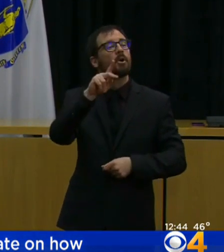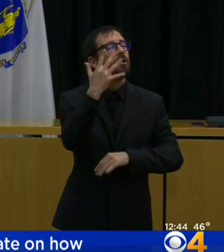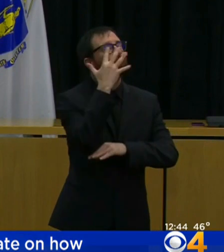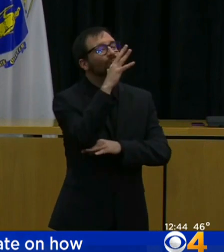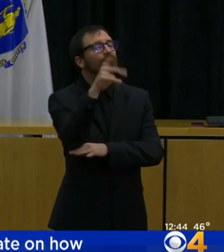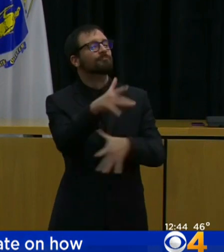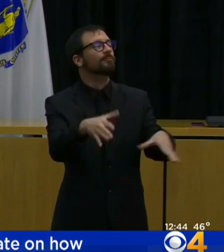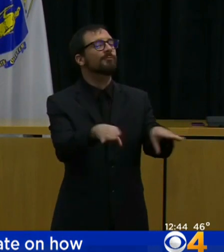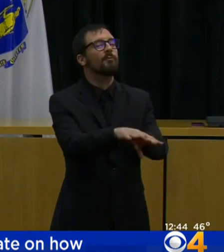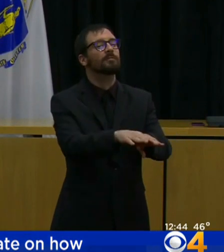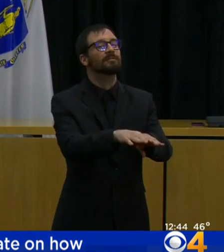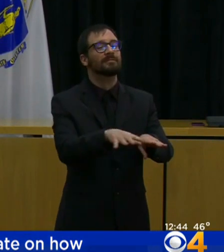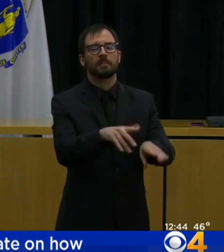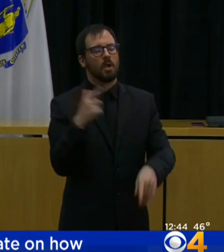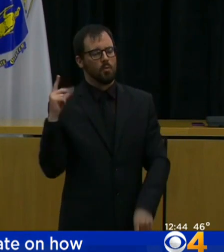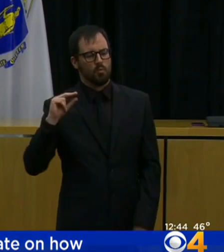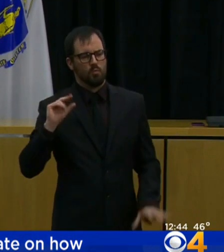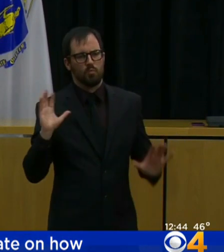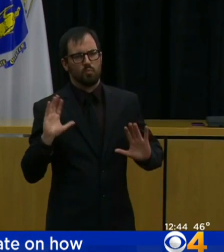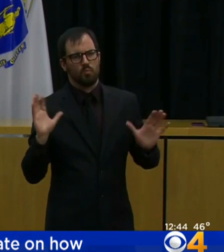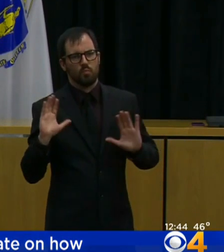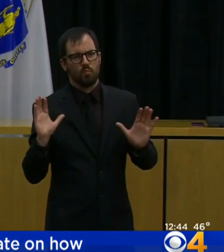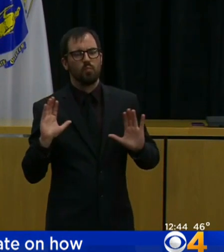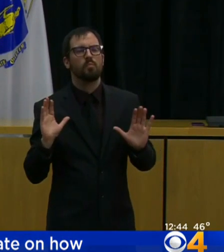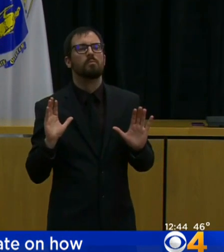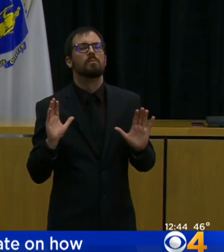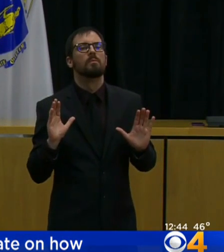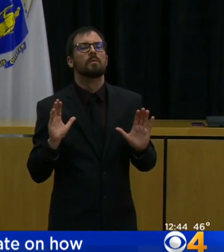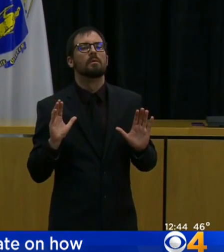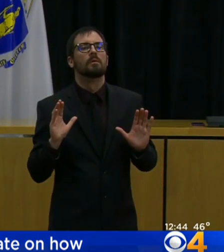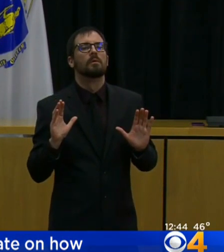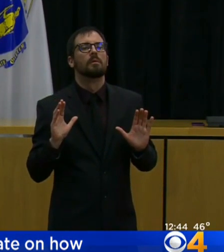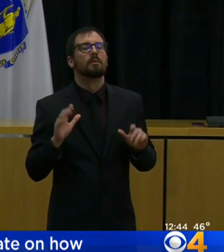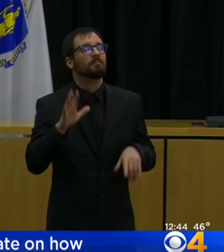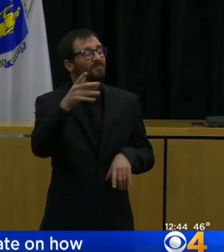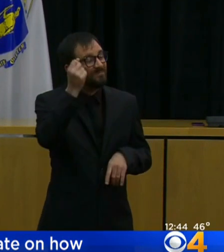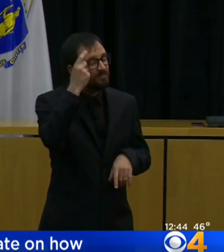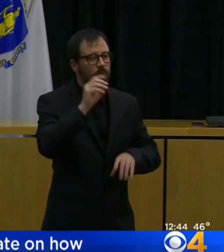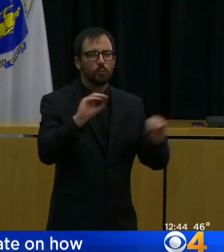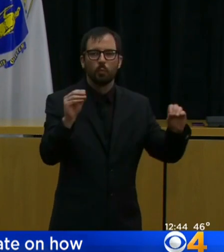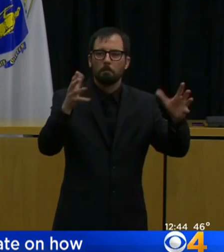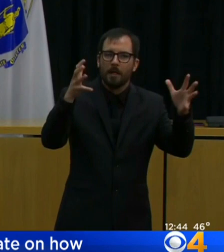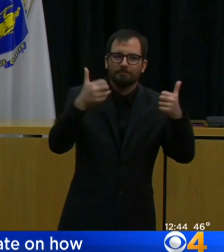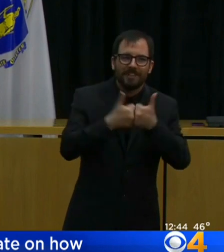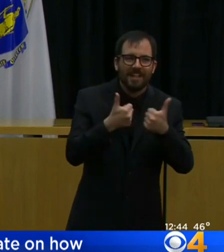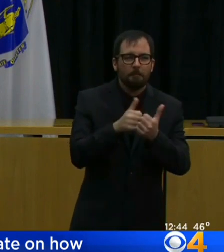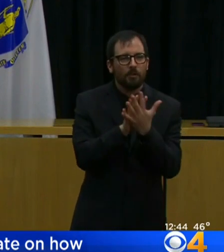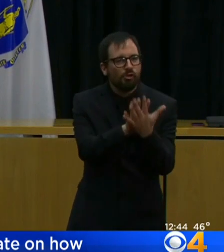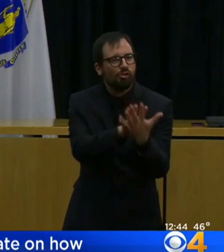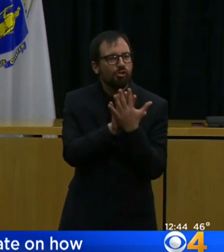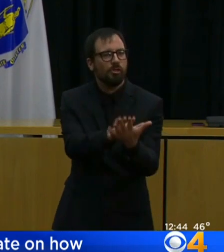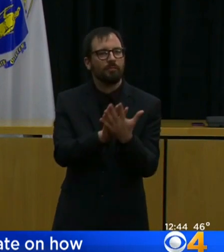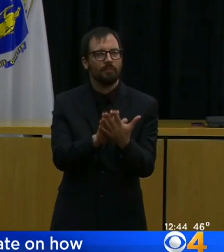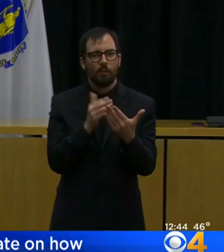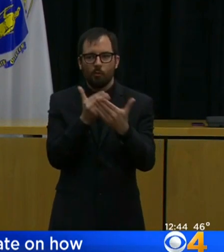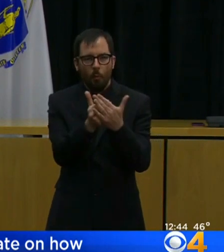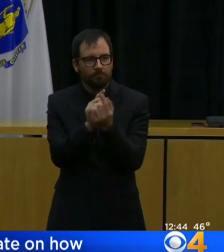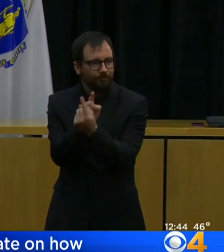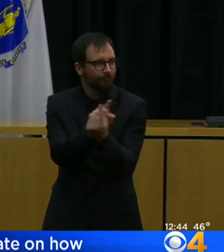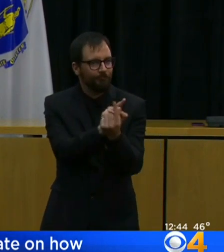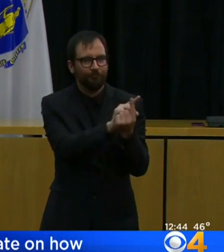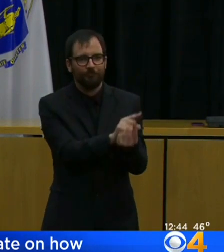of athletic engagements in parks that would create the kind of person-to-person contact, which we've all been saying for so long,